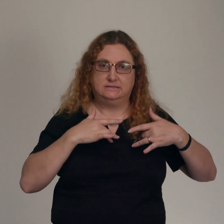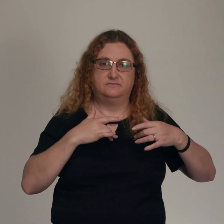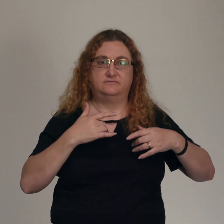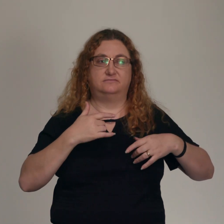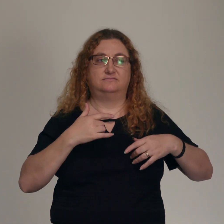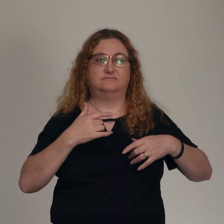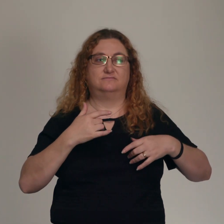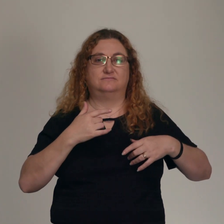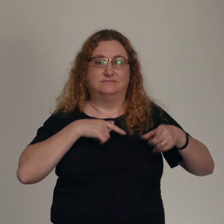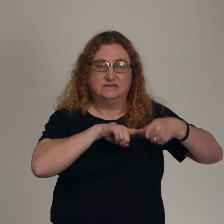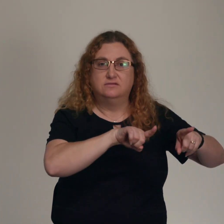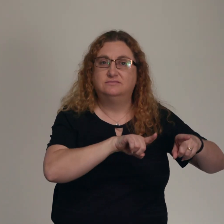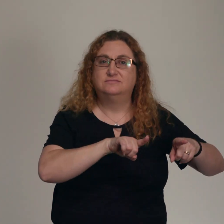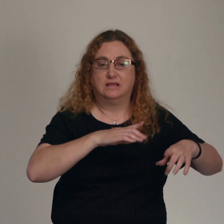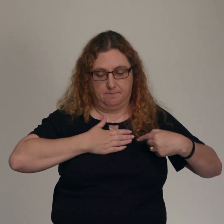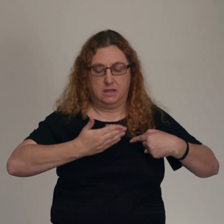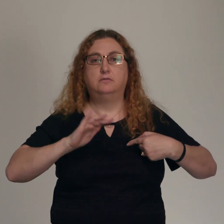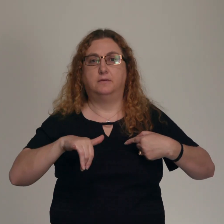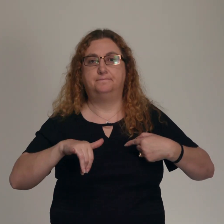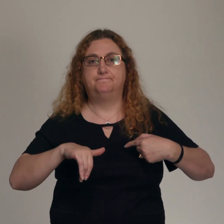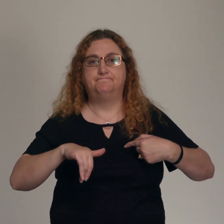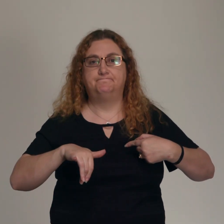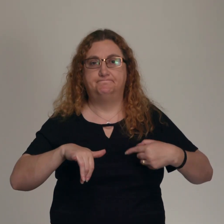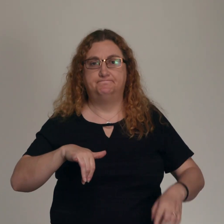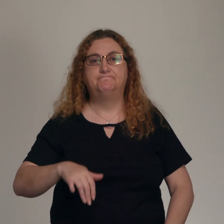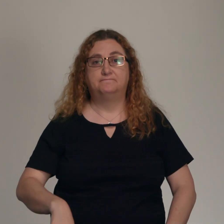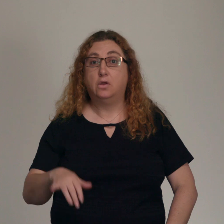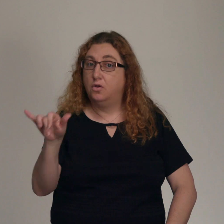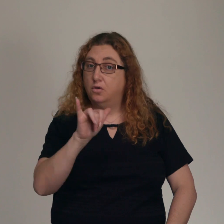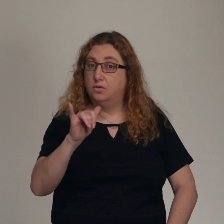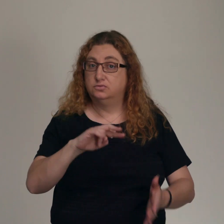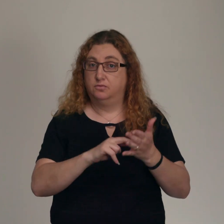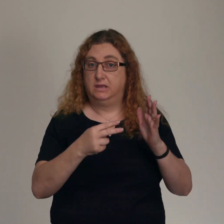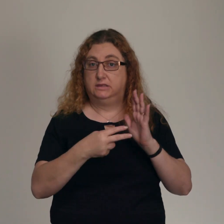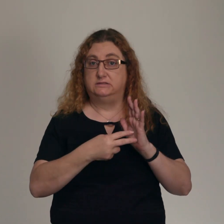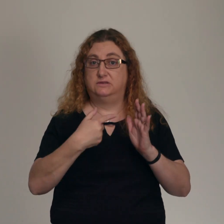we have not thought about others before ourselves. And it also means we have to forgive.